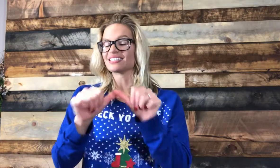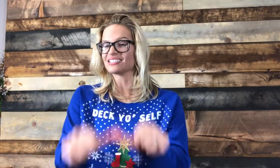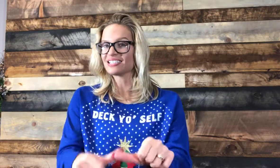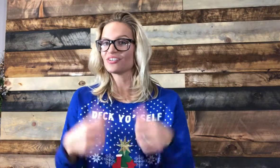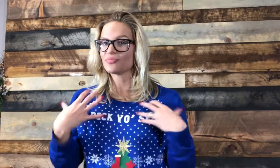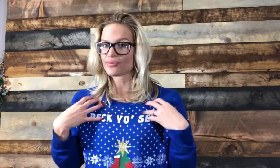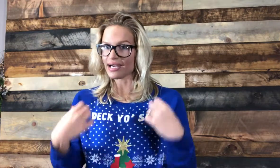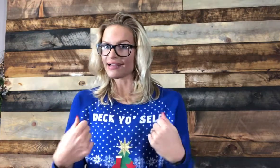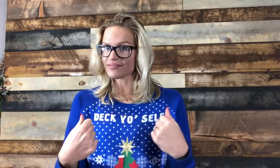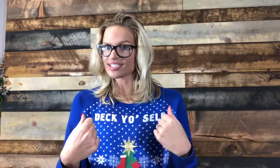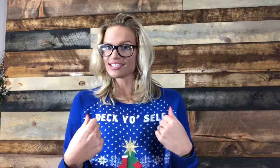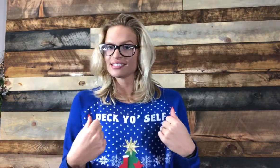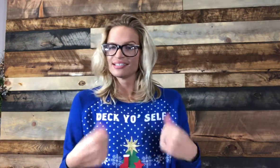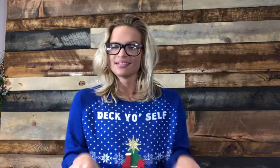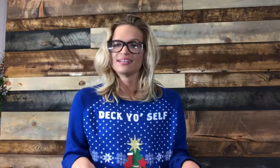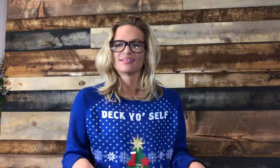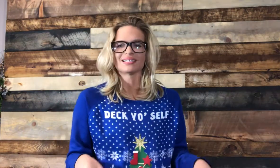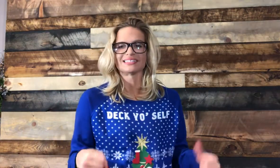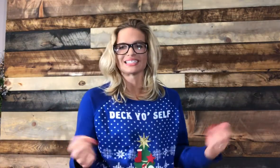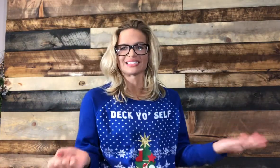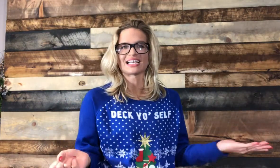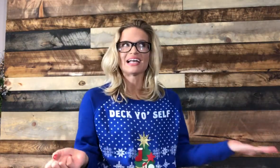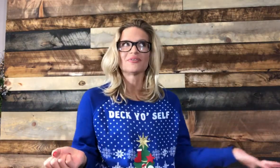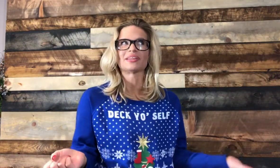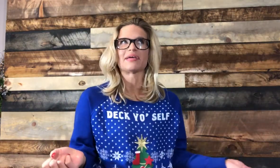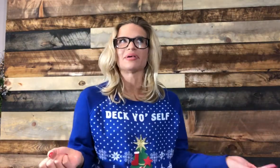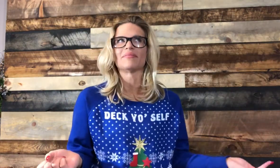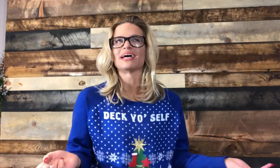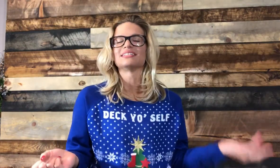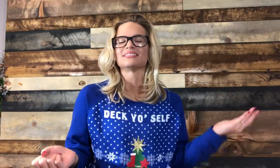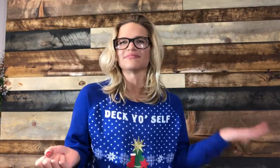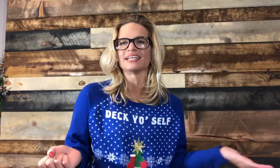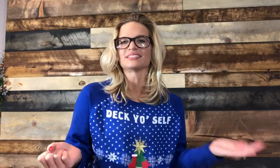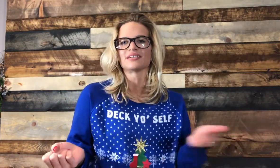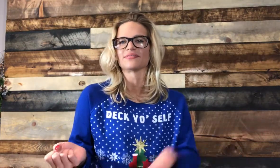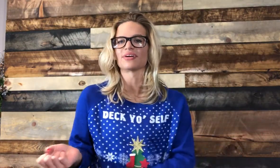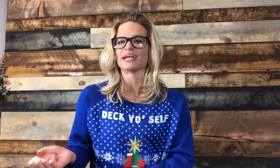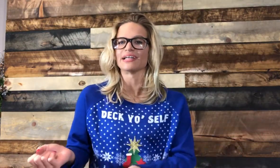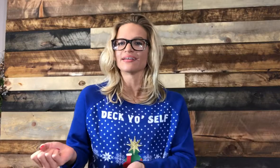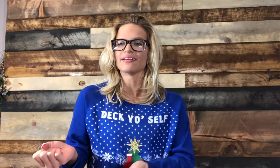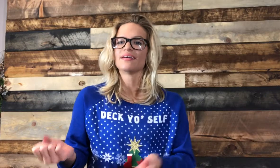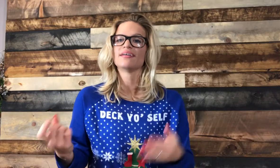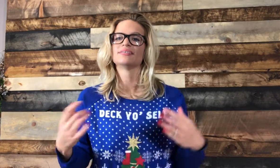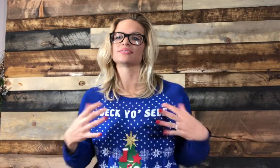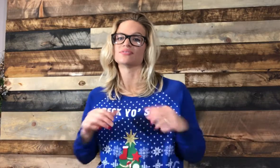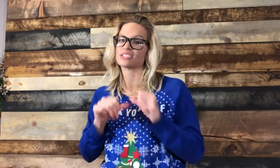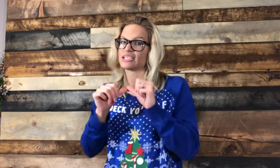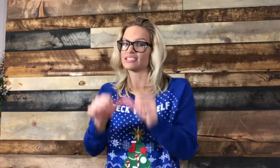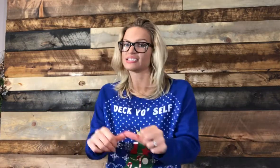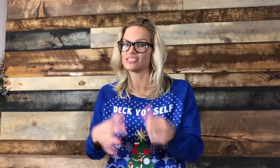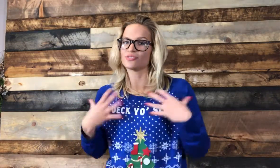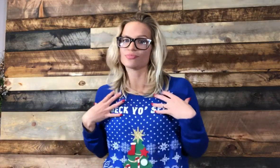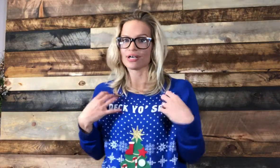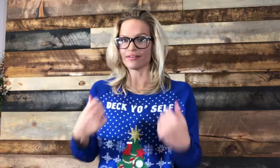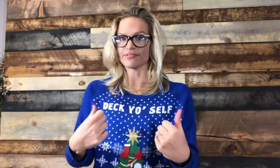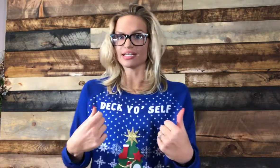continue bravely. Because that's kind of what they mean by to face unafraid. So to continue bravely.